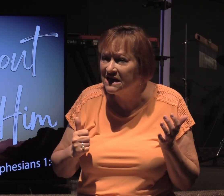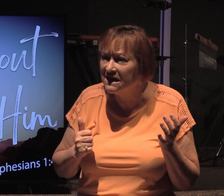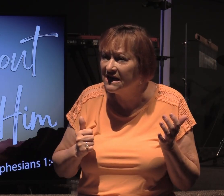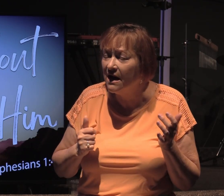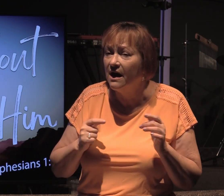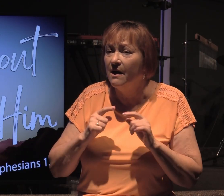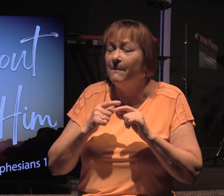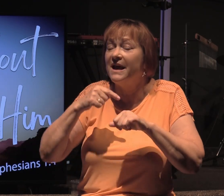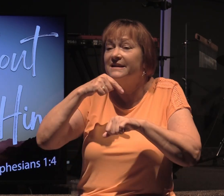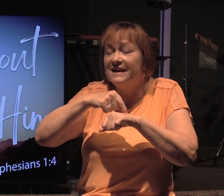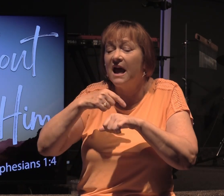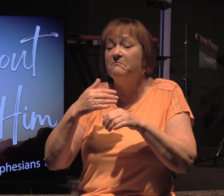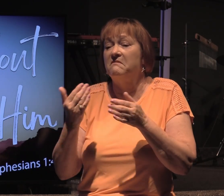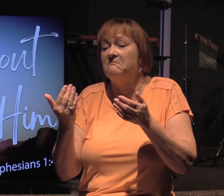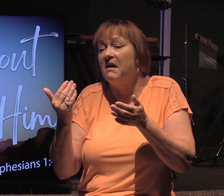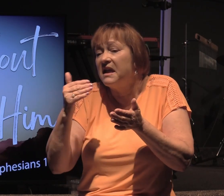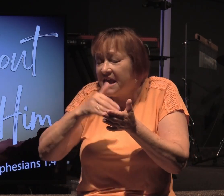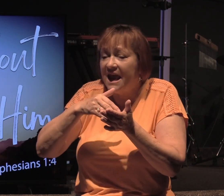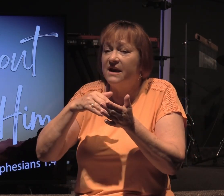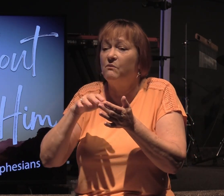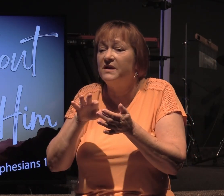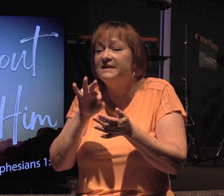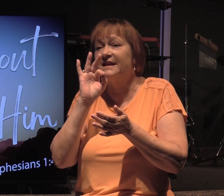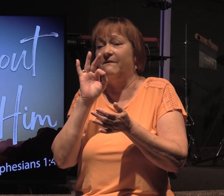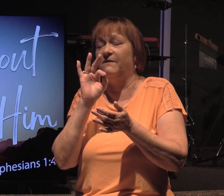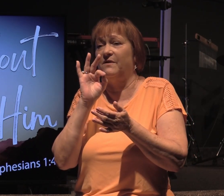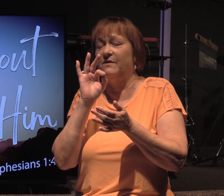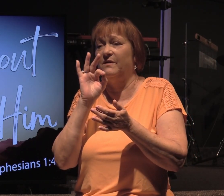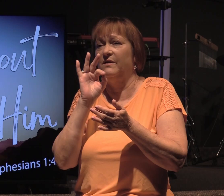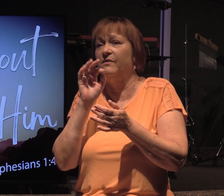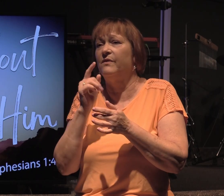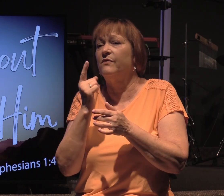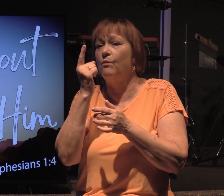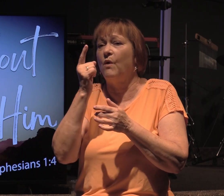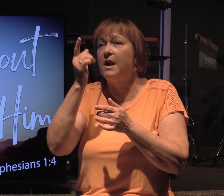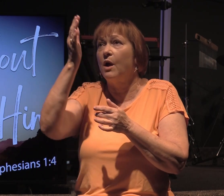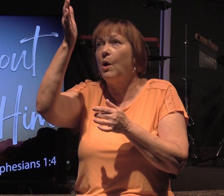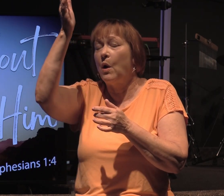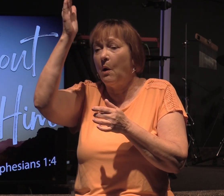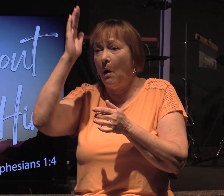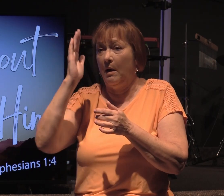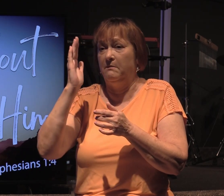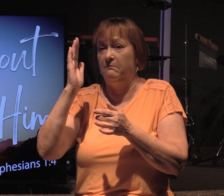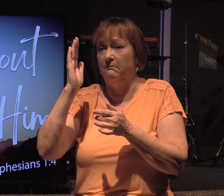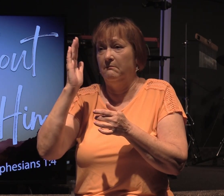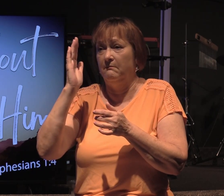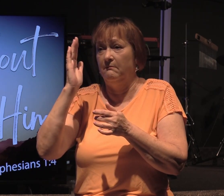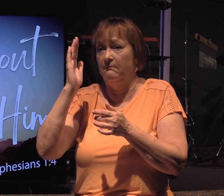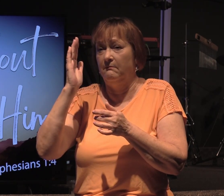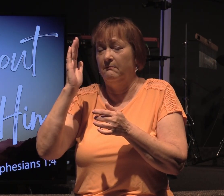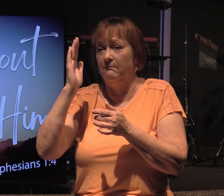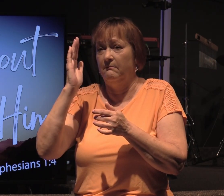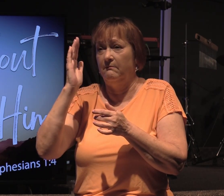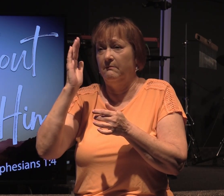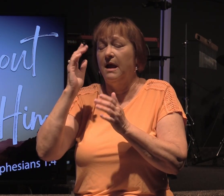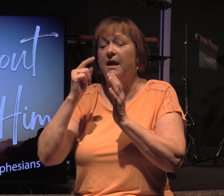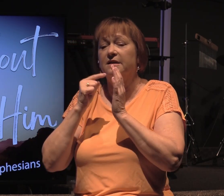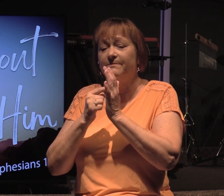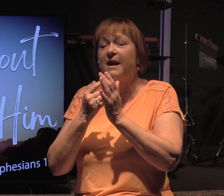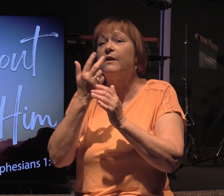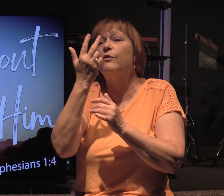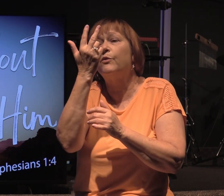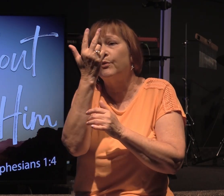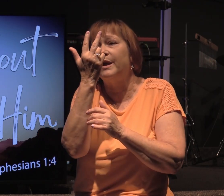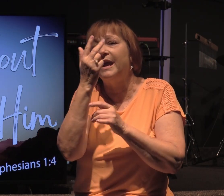But time and time and time again, we discover that the one God is manifested in